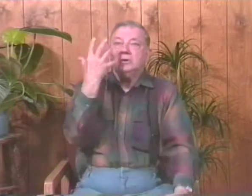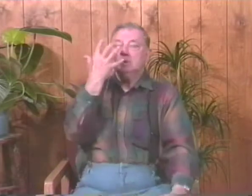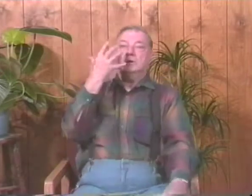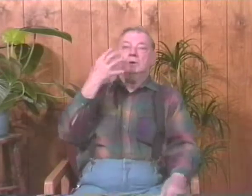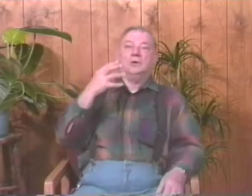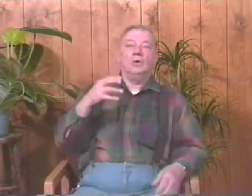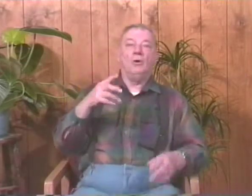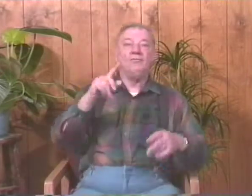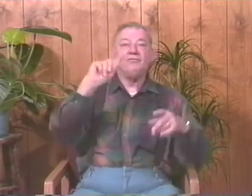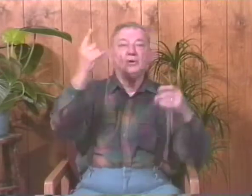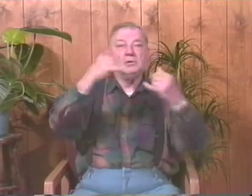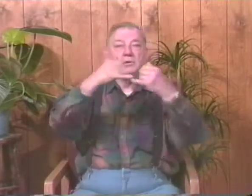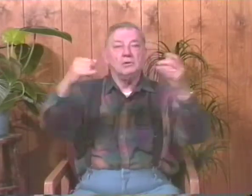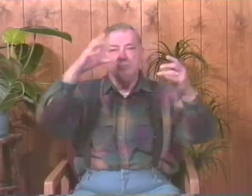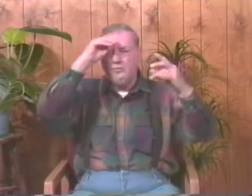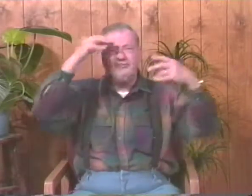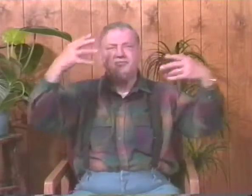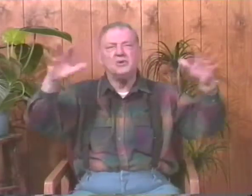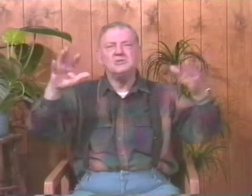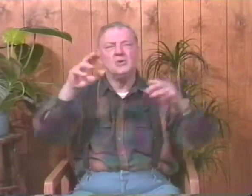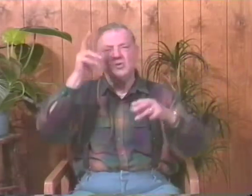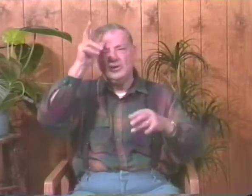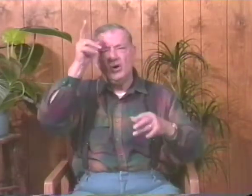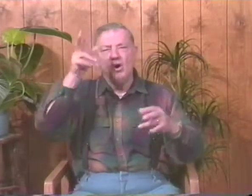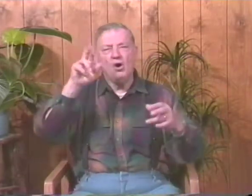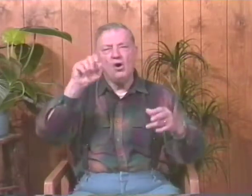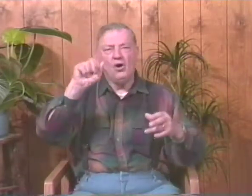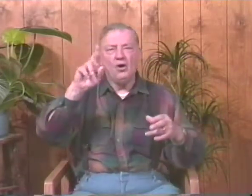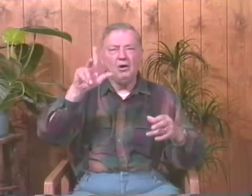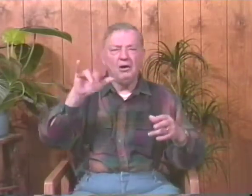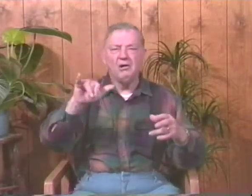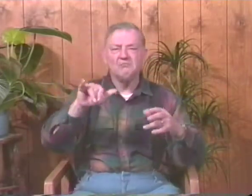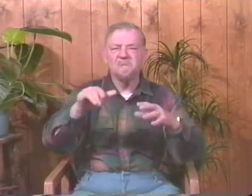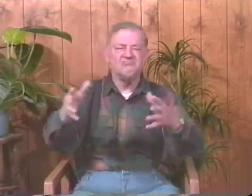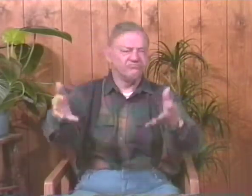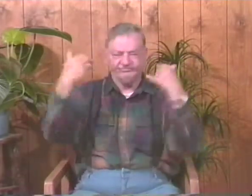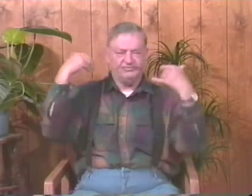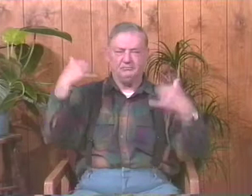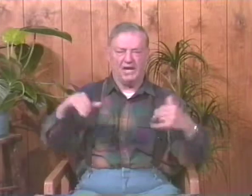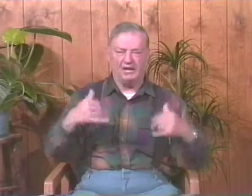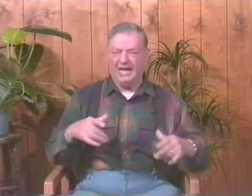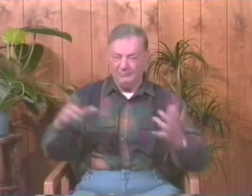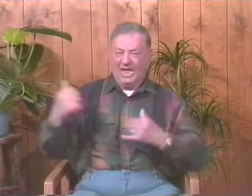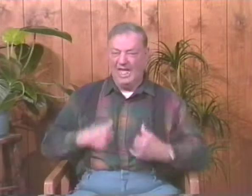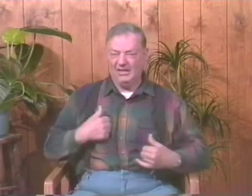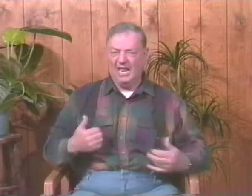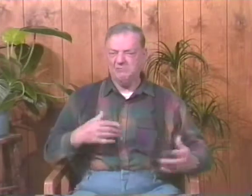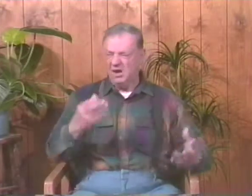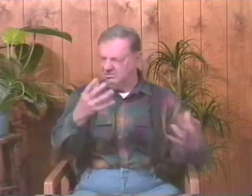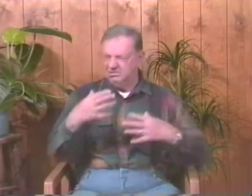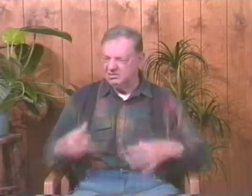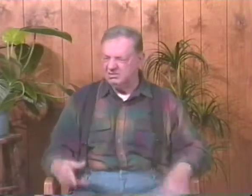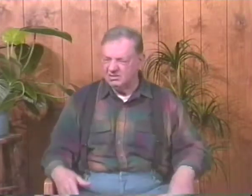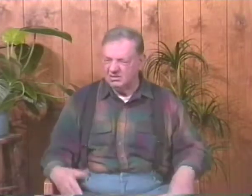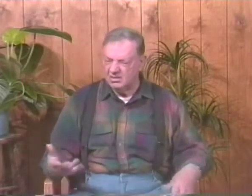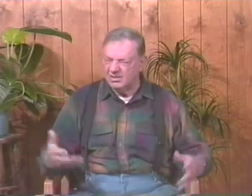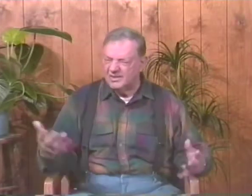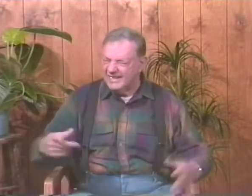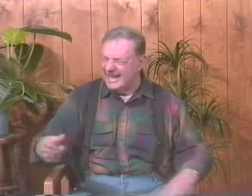And then pretty quick, here came the first string. You know, they finished early. They were going to come in and take their baths now. And there I was.